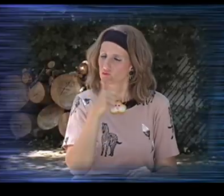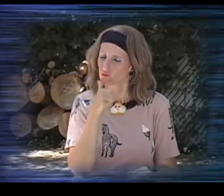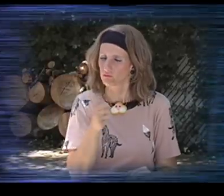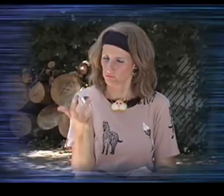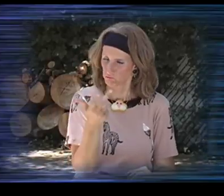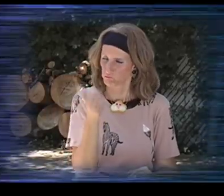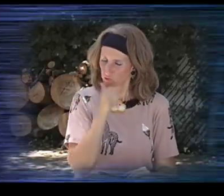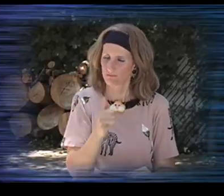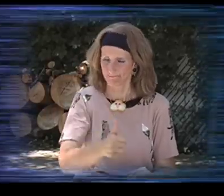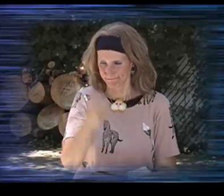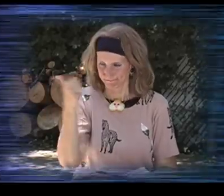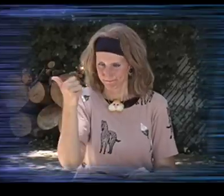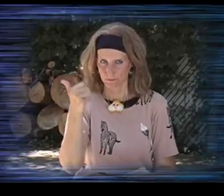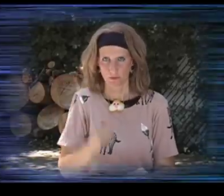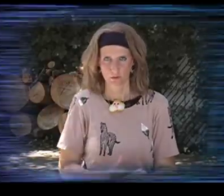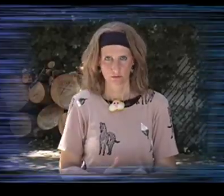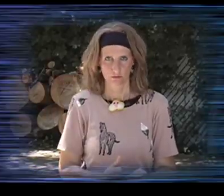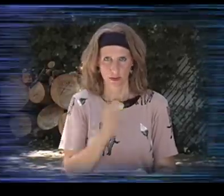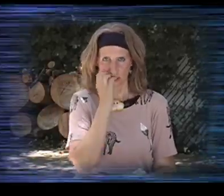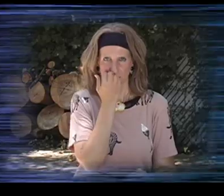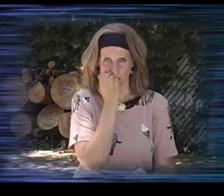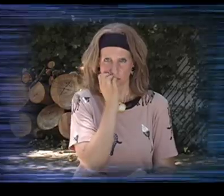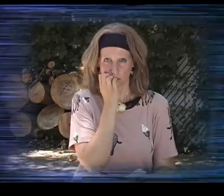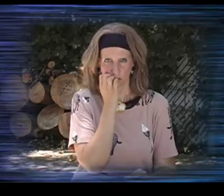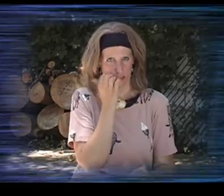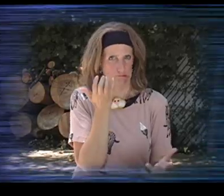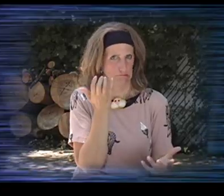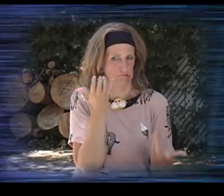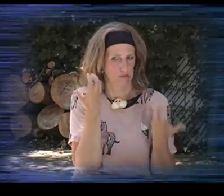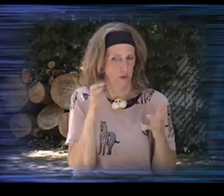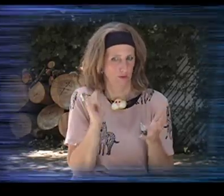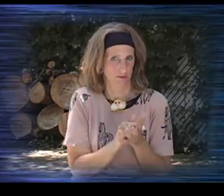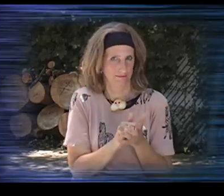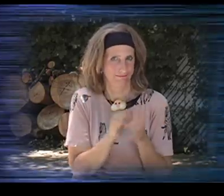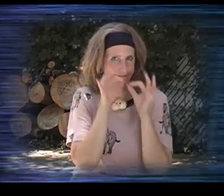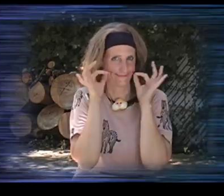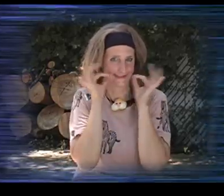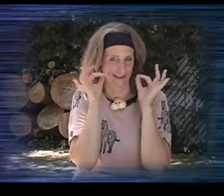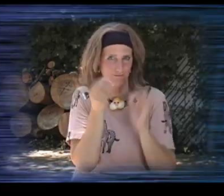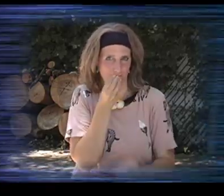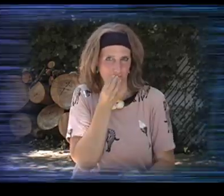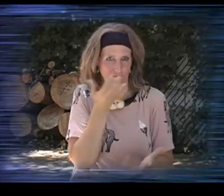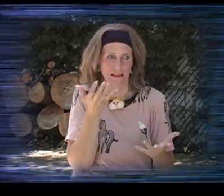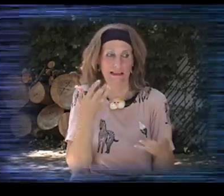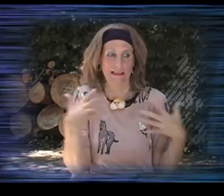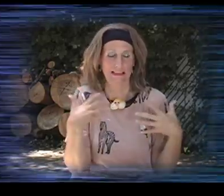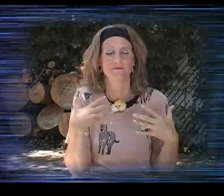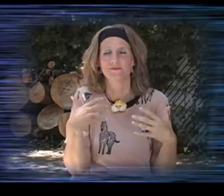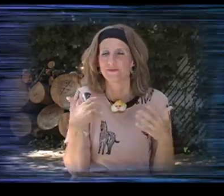And they told all three of us girls to go ahead and get out of the van. We were kind of nervous biting our nails because we didn't want to become kitty cat food. We didn't want the cheetahs to eat